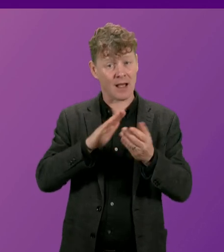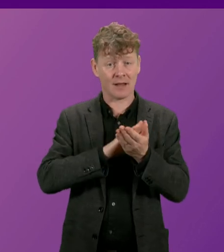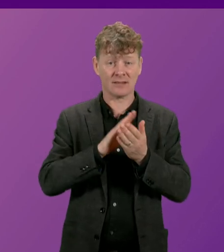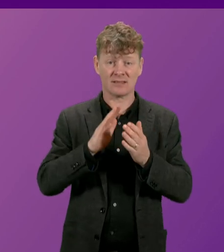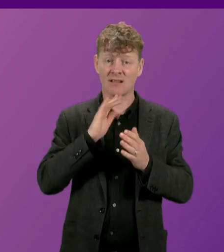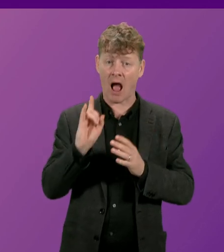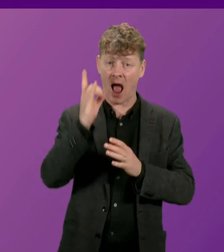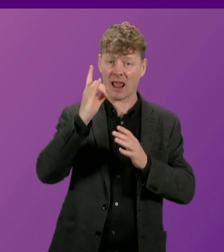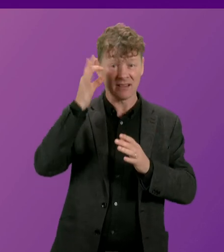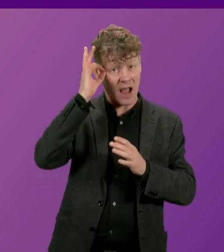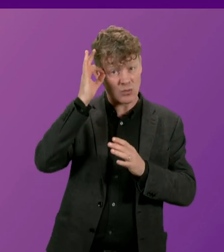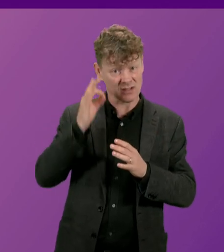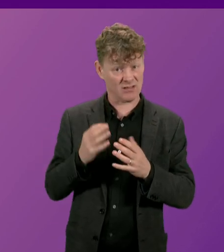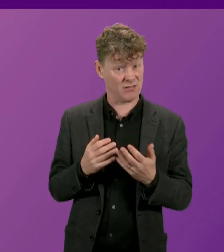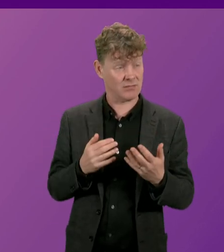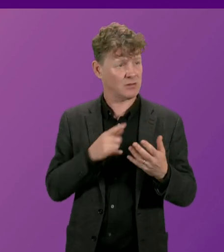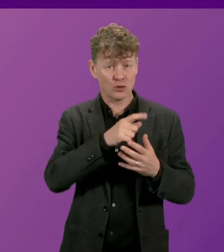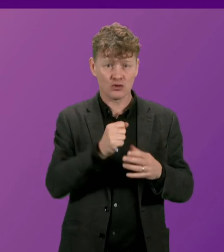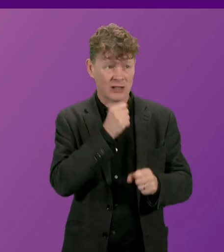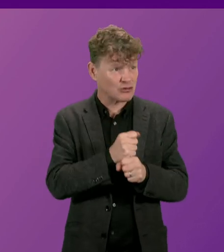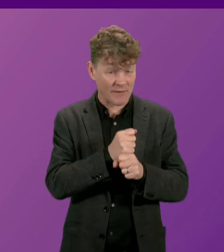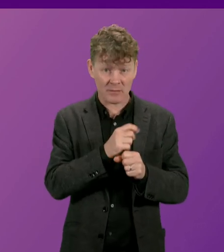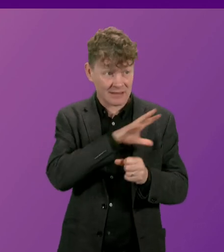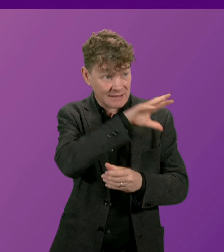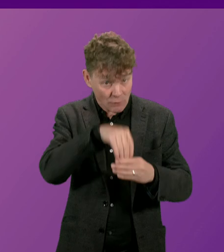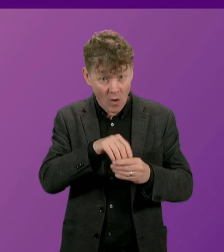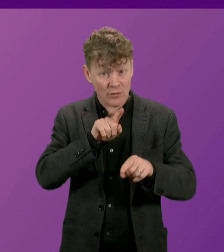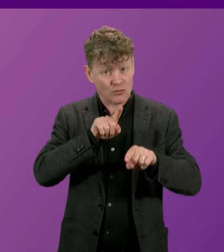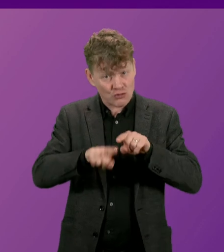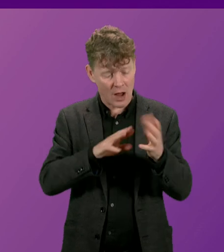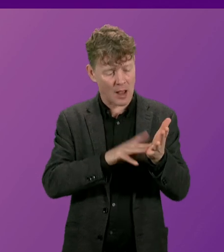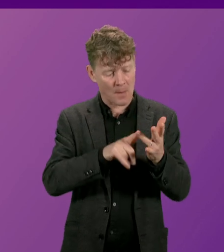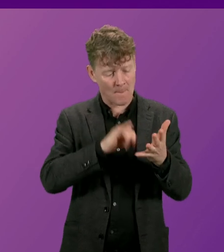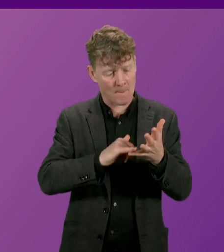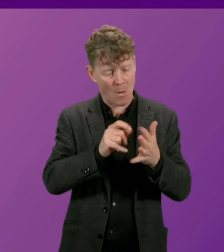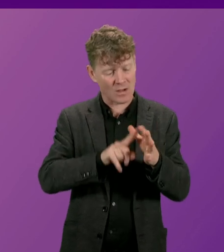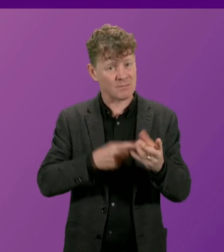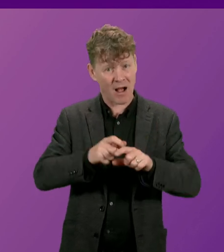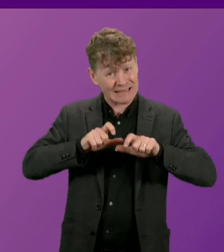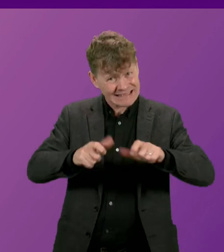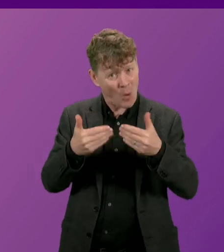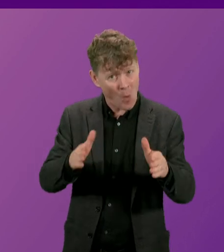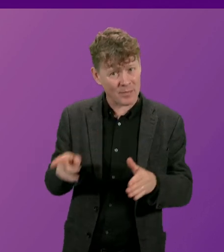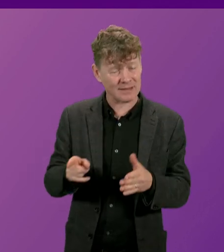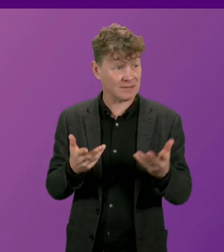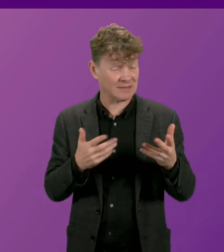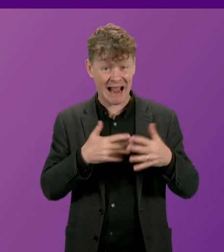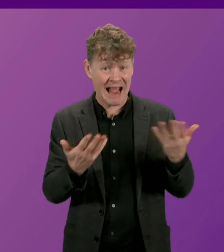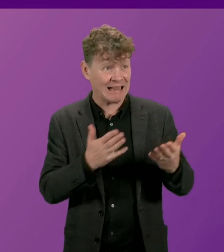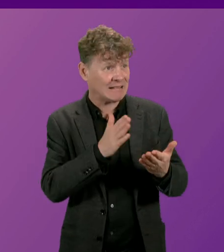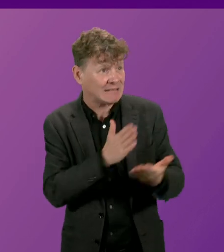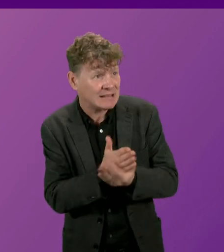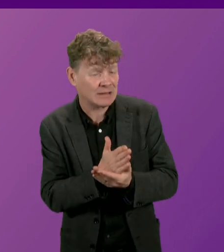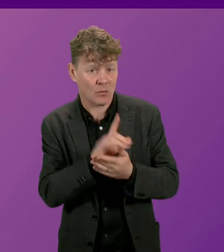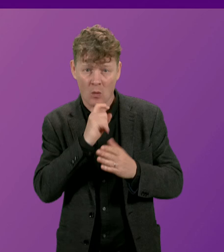what role the Scottish Government has played in efforts to keep Moss Park open, and what support it has offered Highland Council and NHS Highland to make that